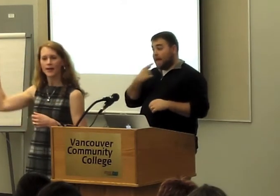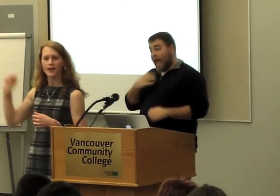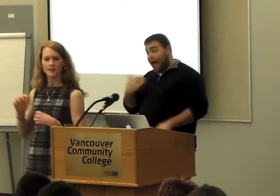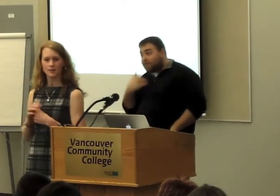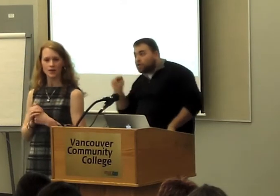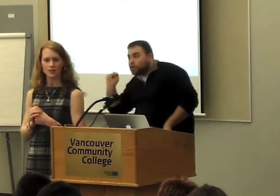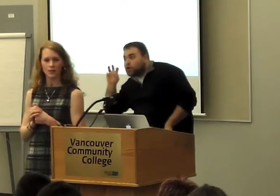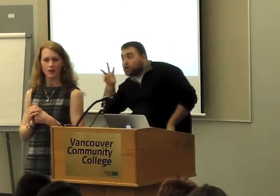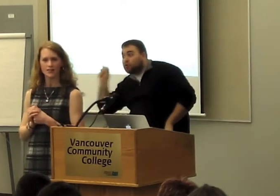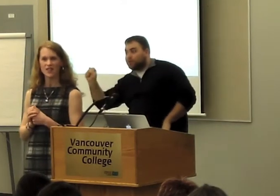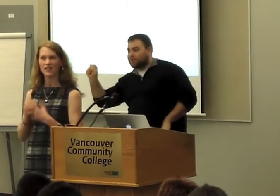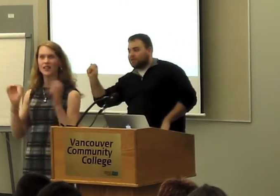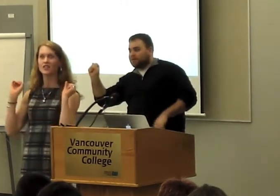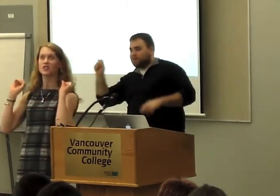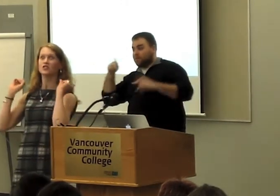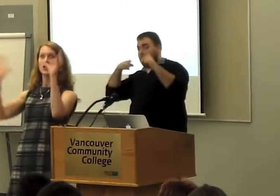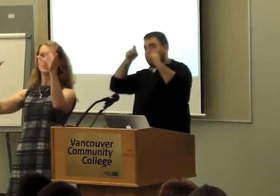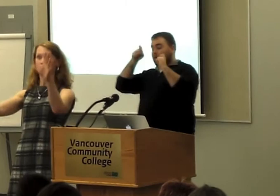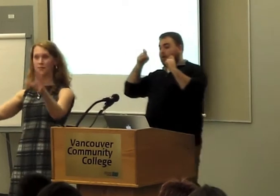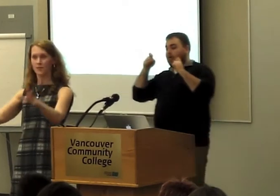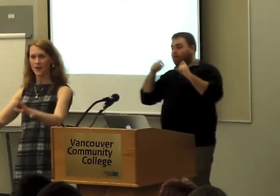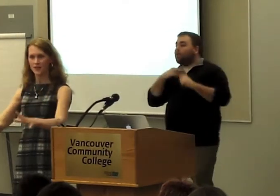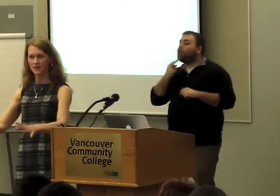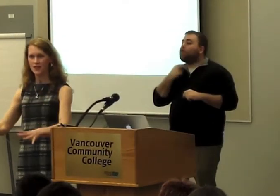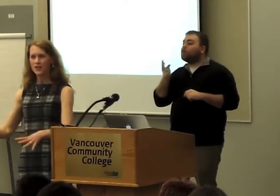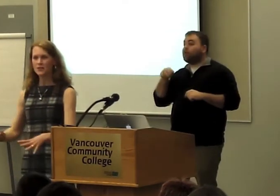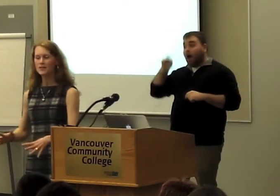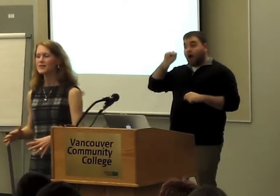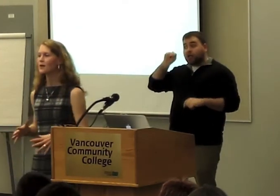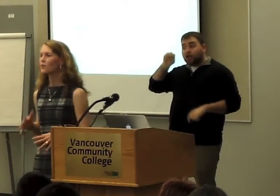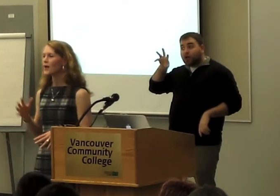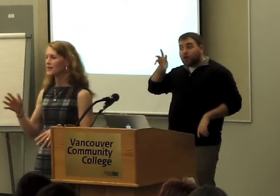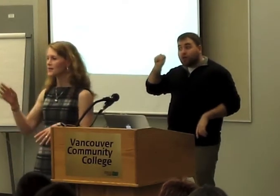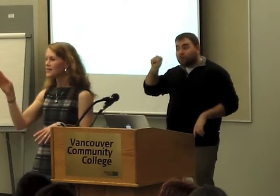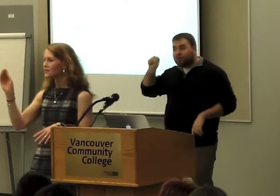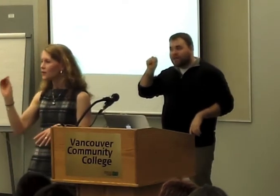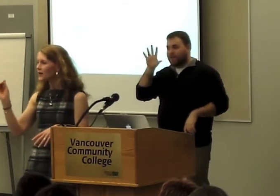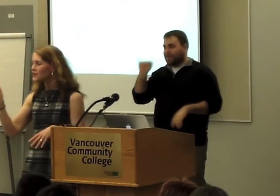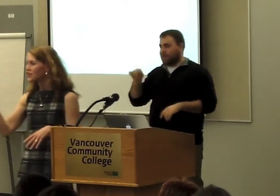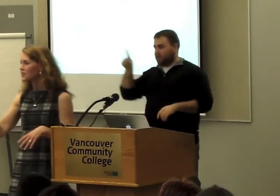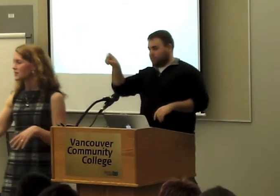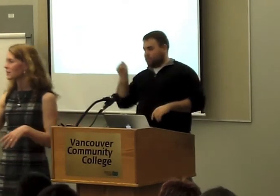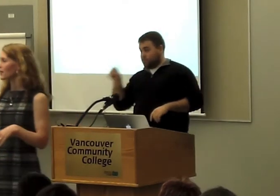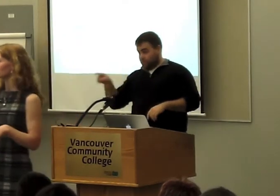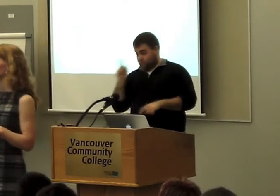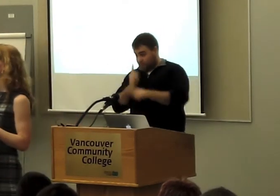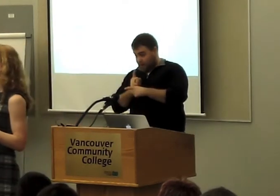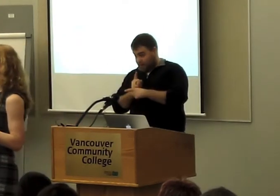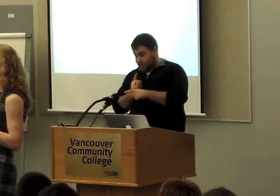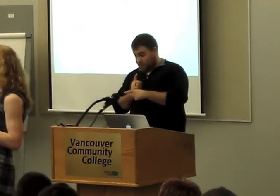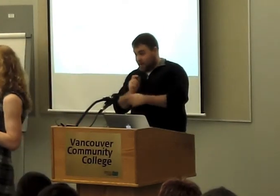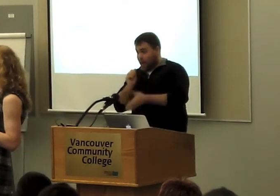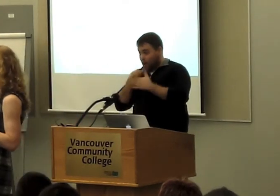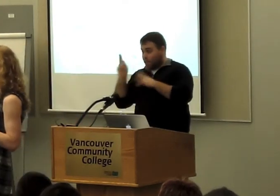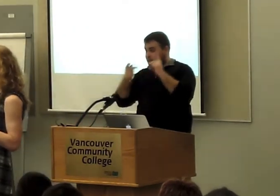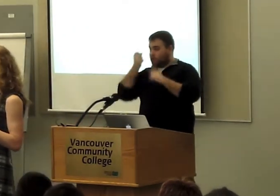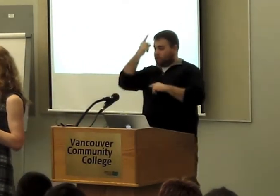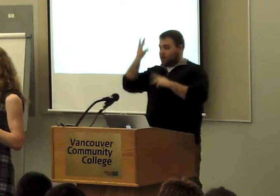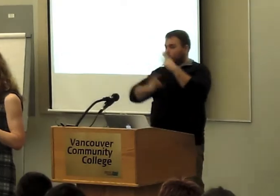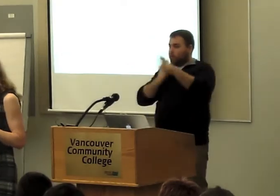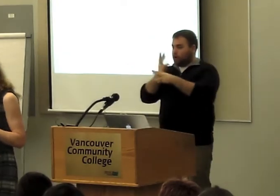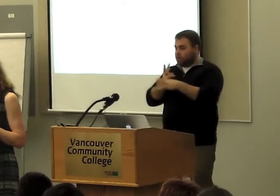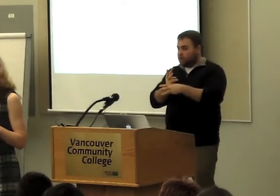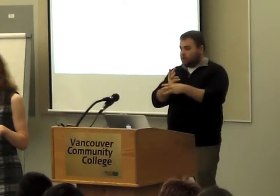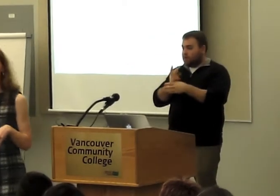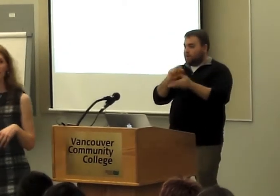that? I'd add an exclamation mark, and suddenly it jumps off the page. So in some ways, these are quite ingenious little marks, replace the body's role.